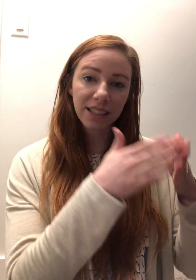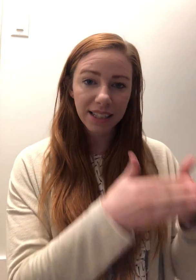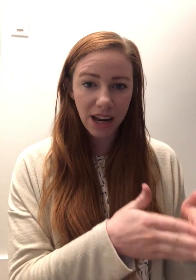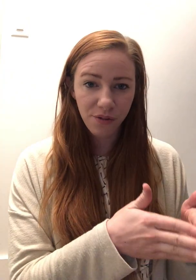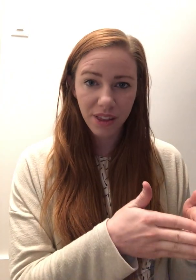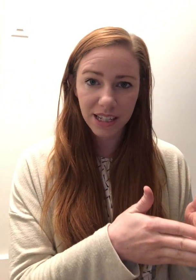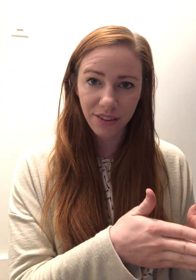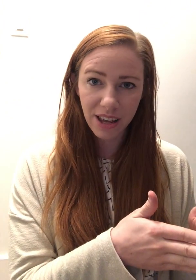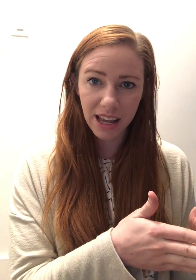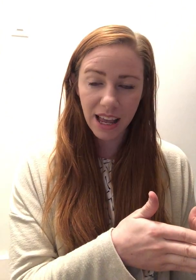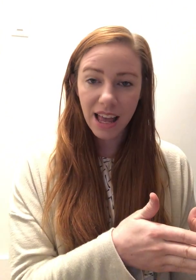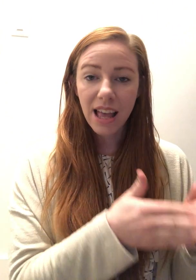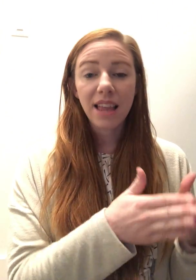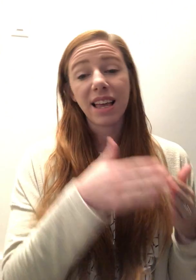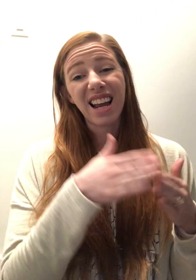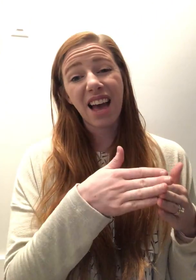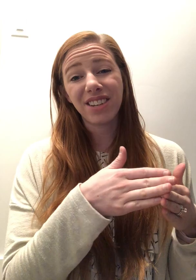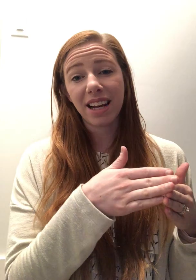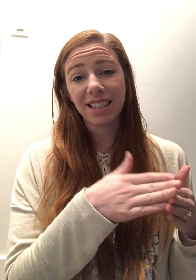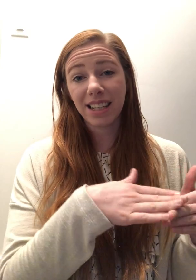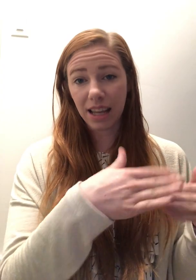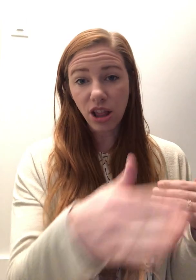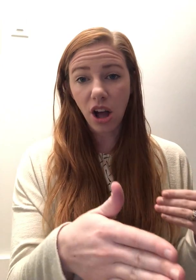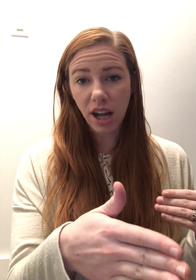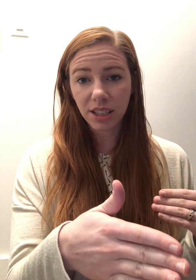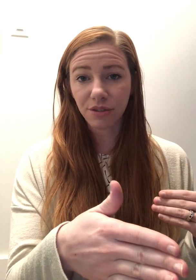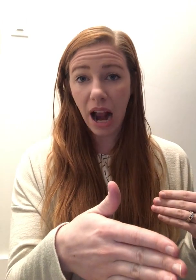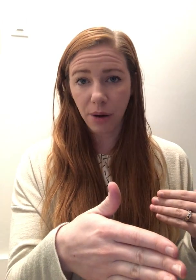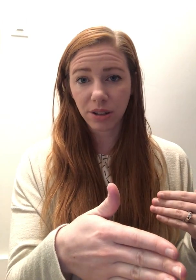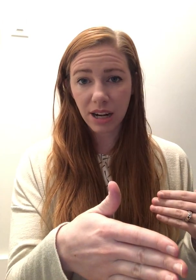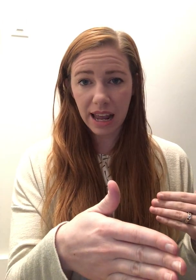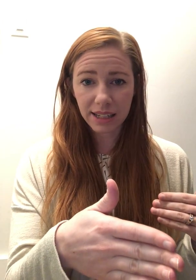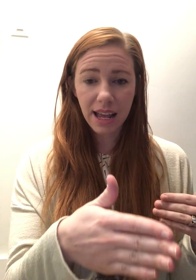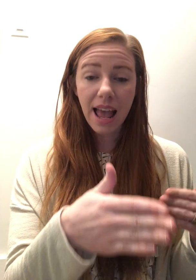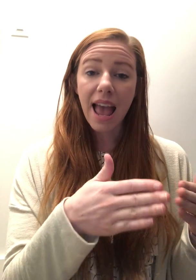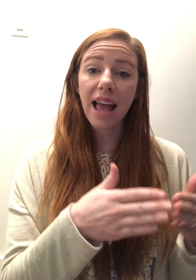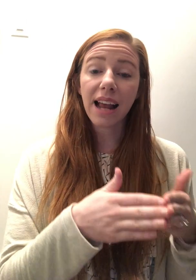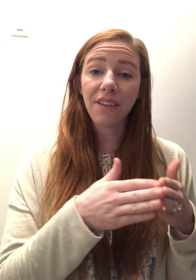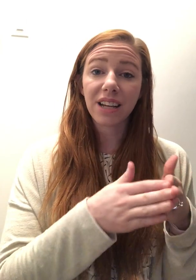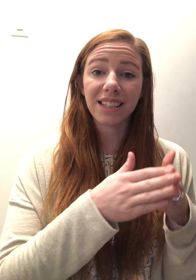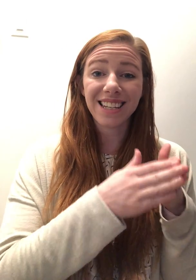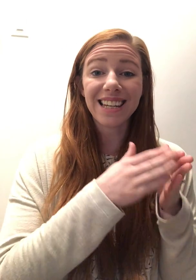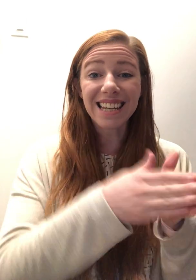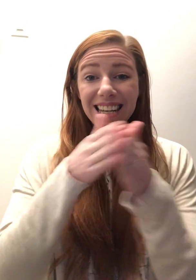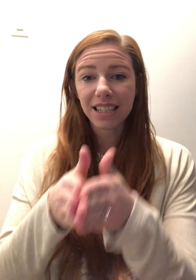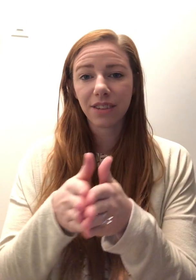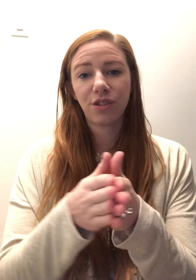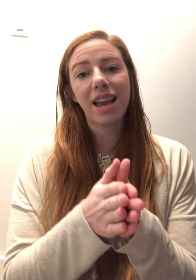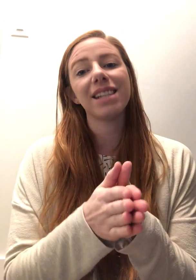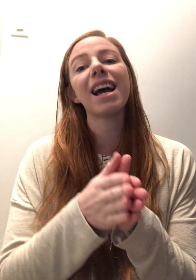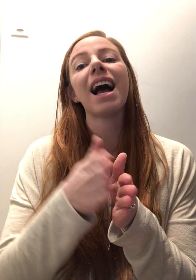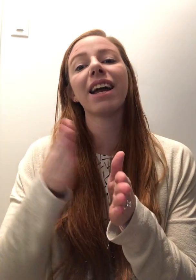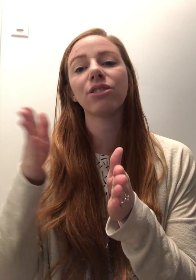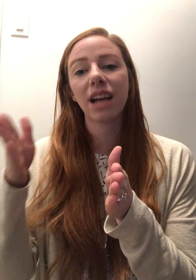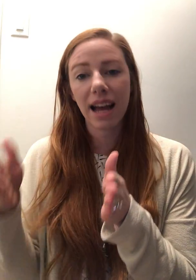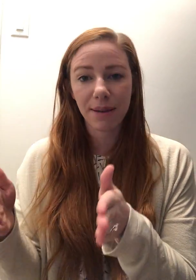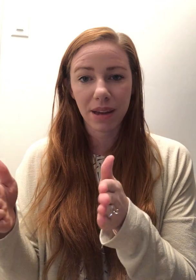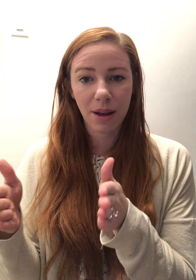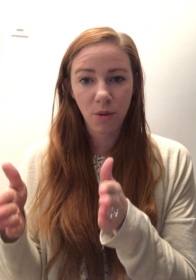I sit down from the TV, then I have a tendency to get lost for hours on end and I have a tendency to eat for that entire time that I'm